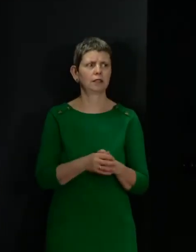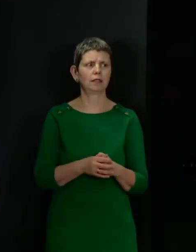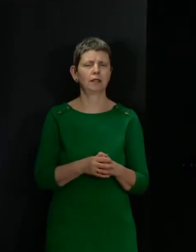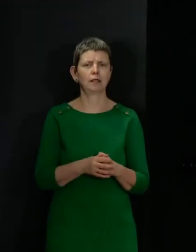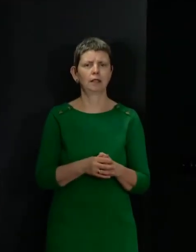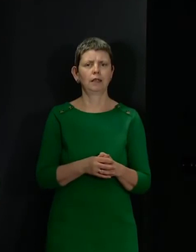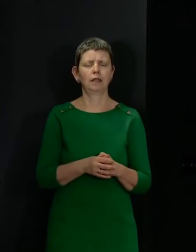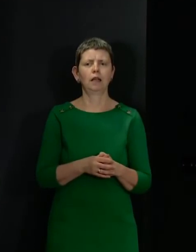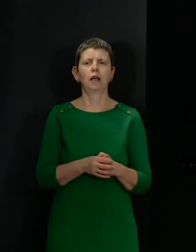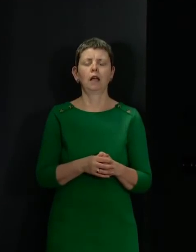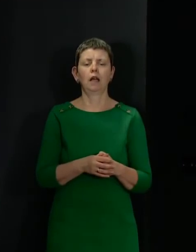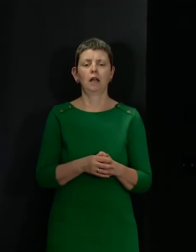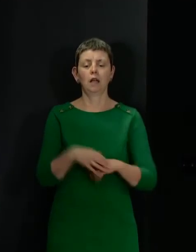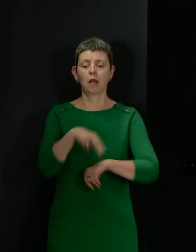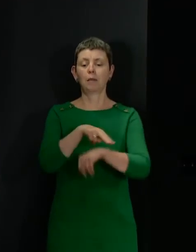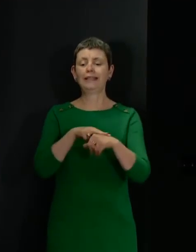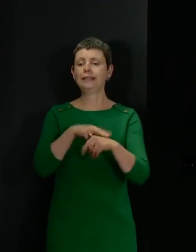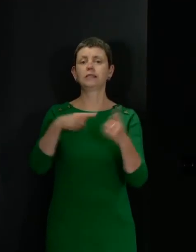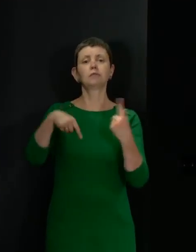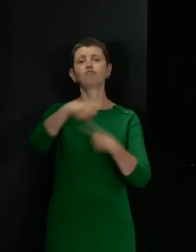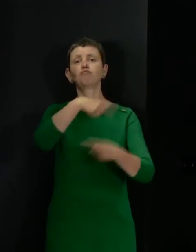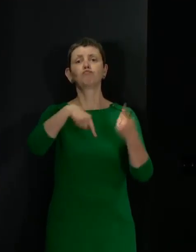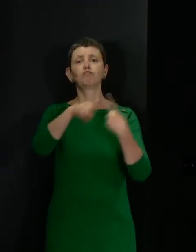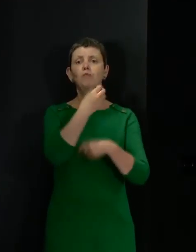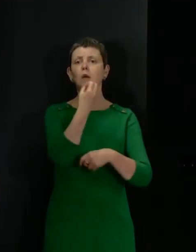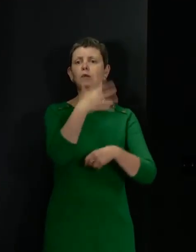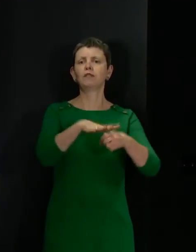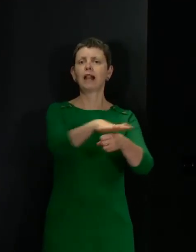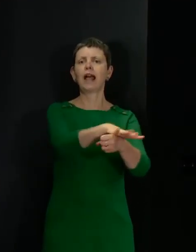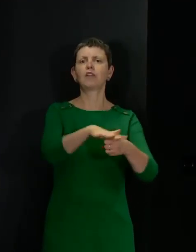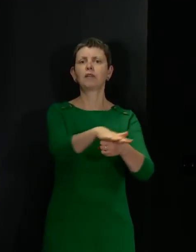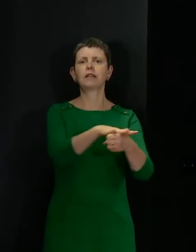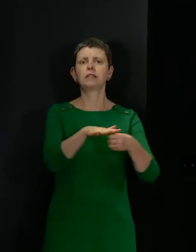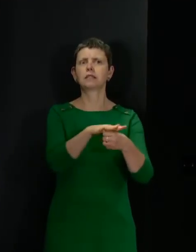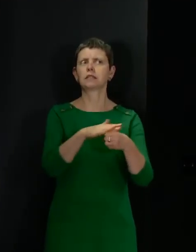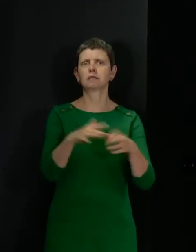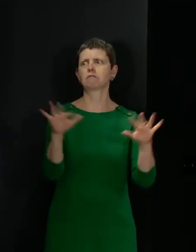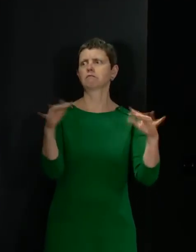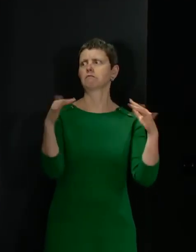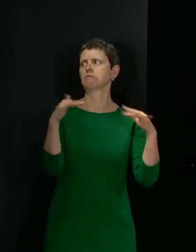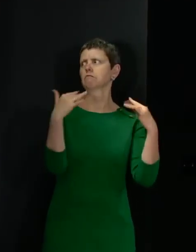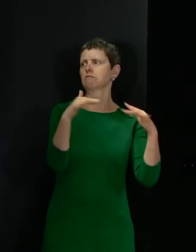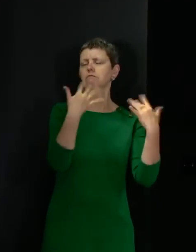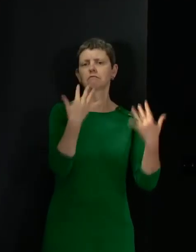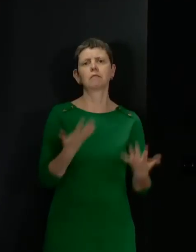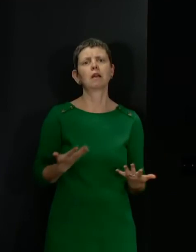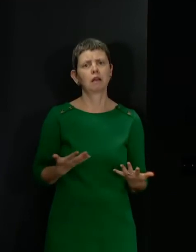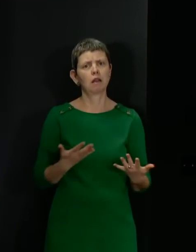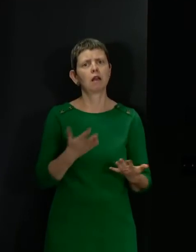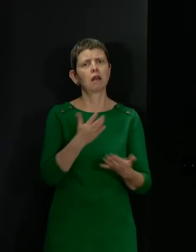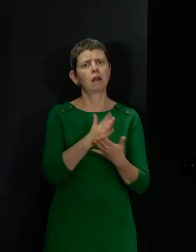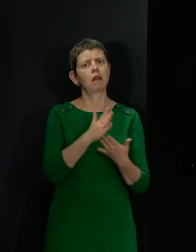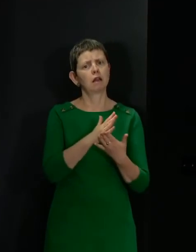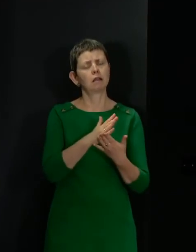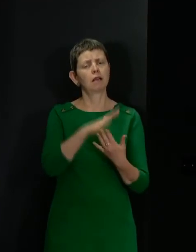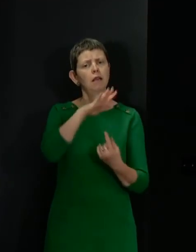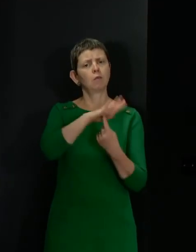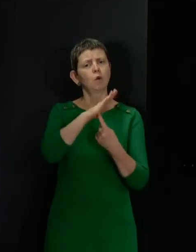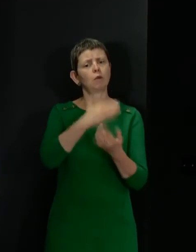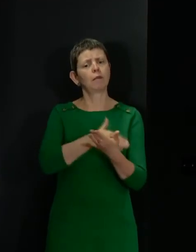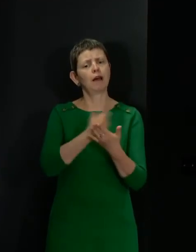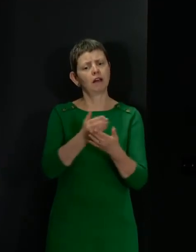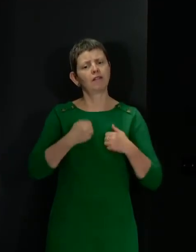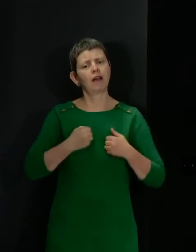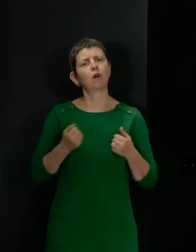visibility, a preventative profile and a preventative presence has been right at the heart of our approach since